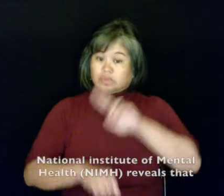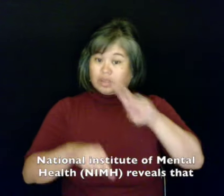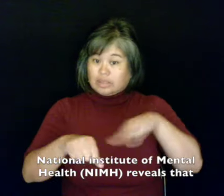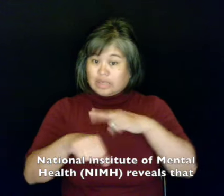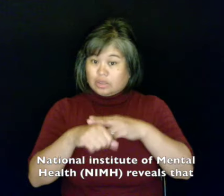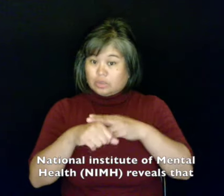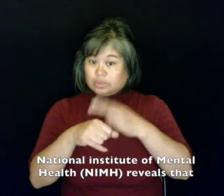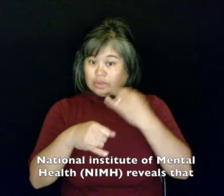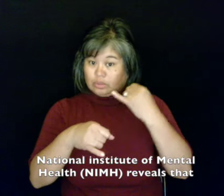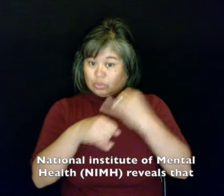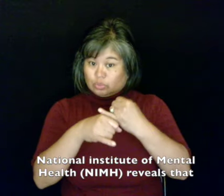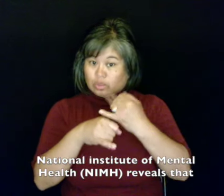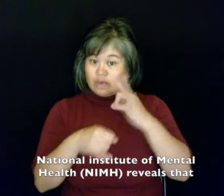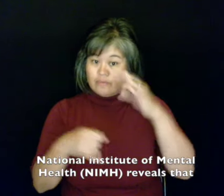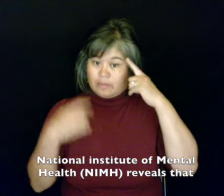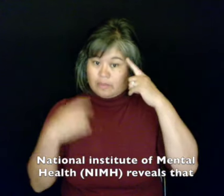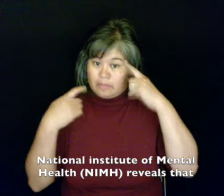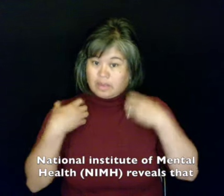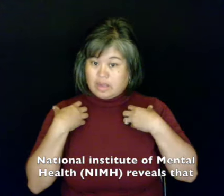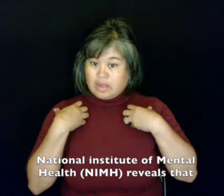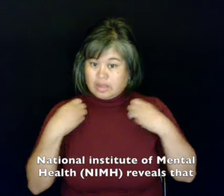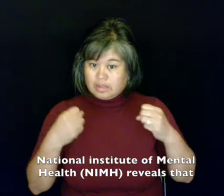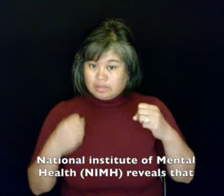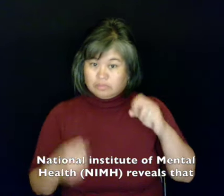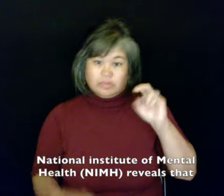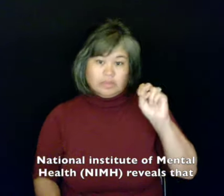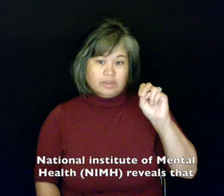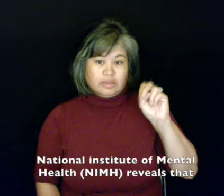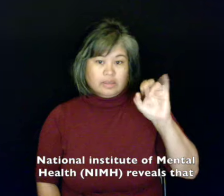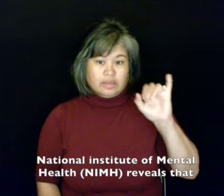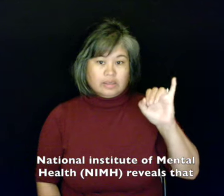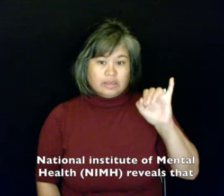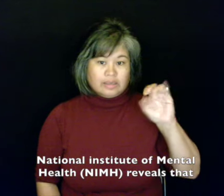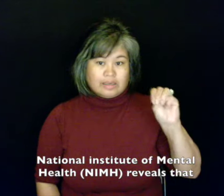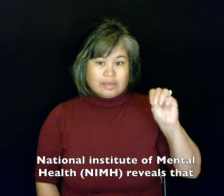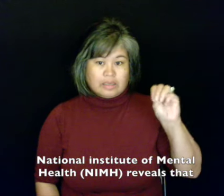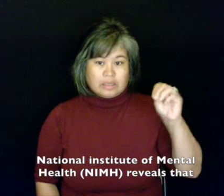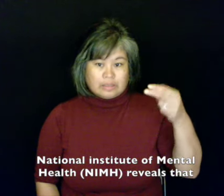The National Institute of Mental Health, NIMH, reveals that